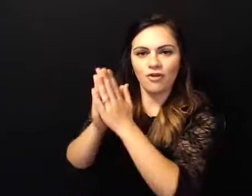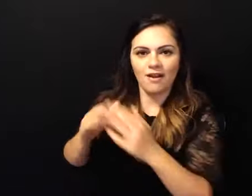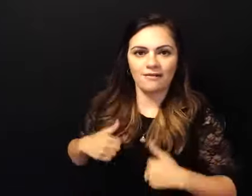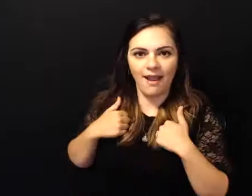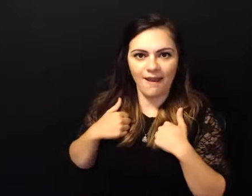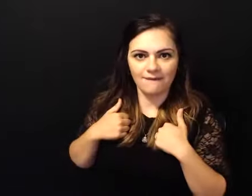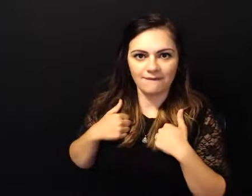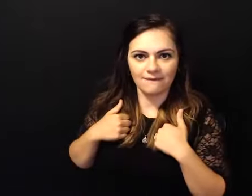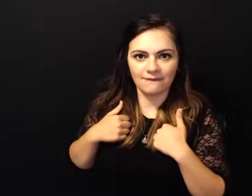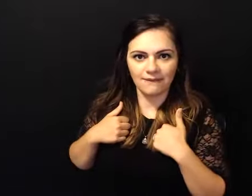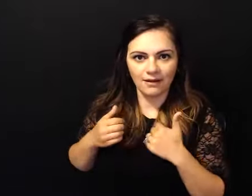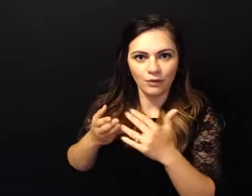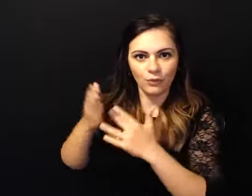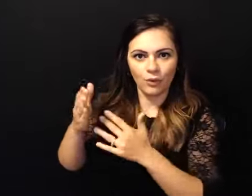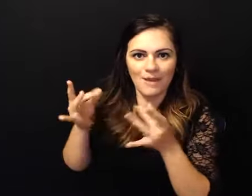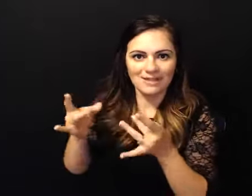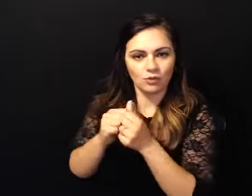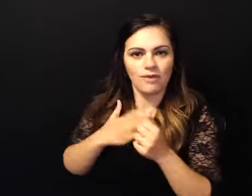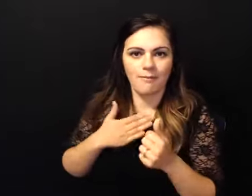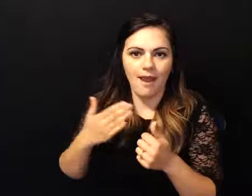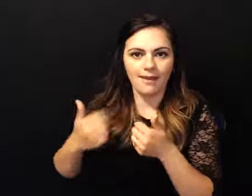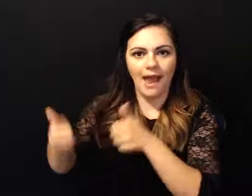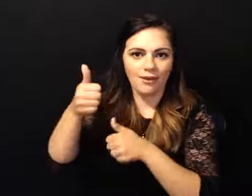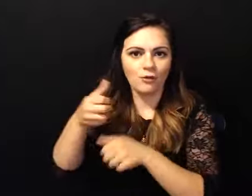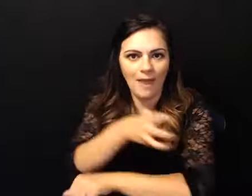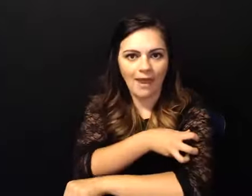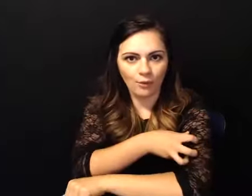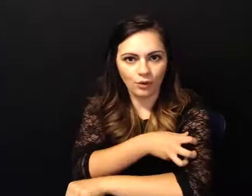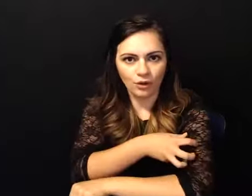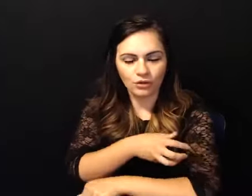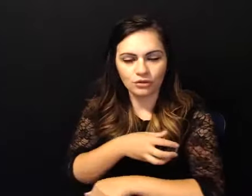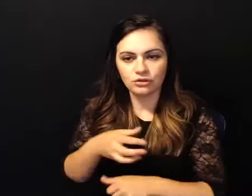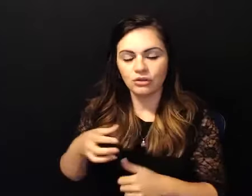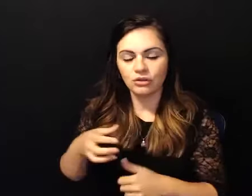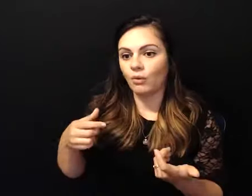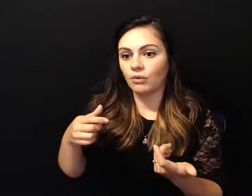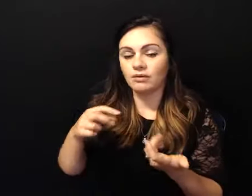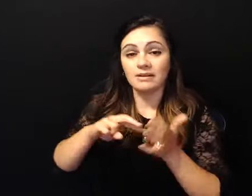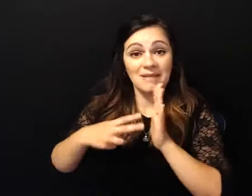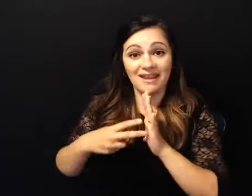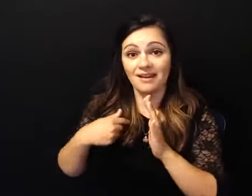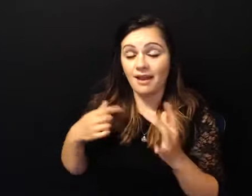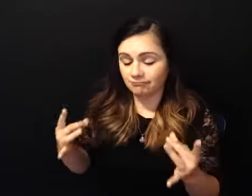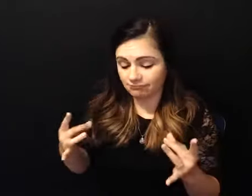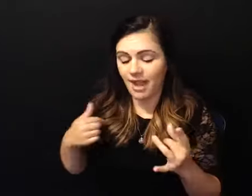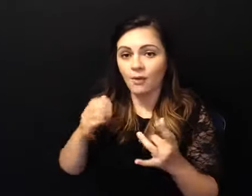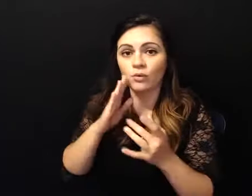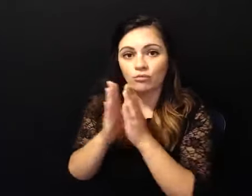some quiet time and it meant some time where you know i would pray pray pray and then i would listen you know and to me that's what it is today for me it's listening